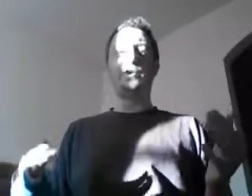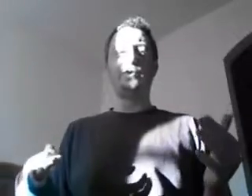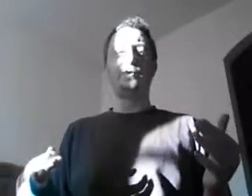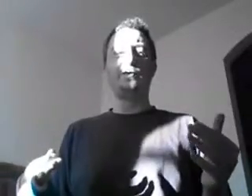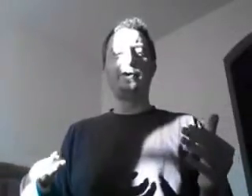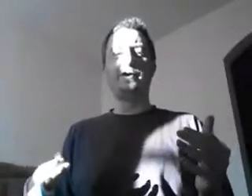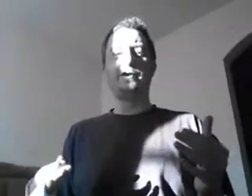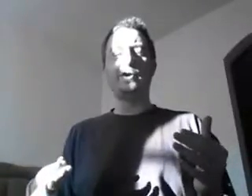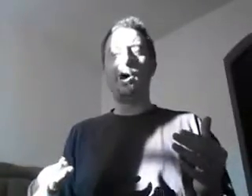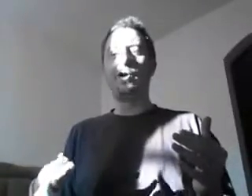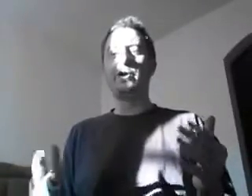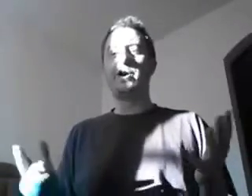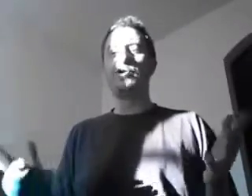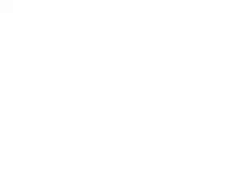to the Garland Country.